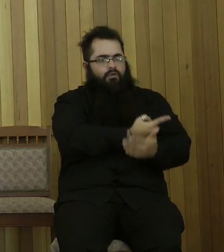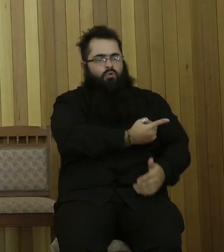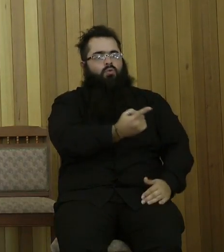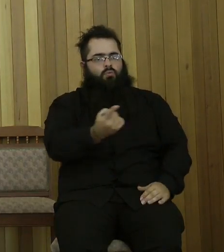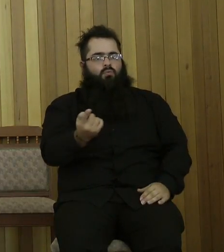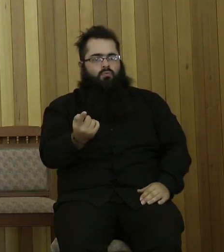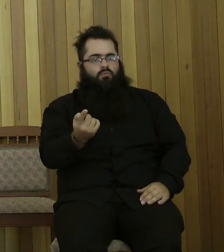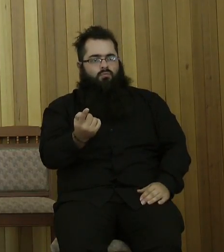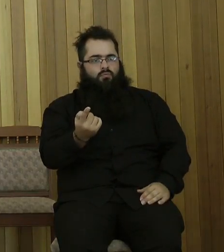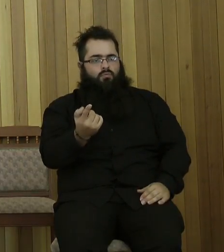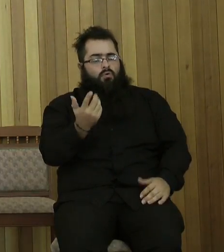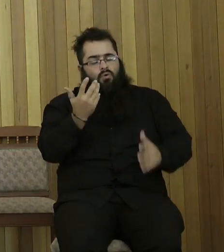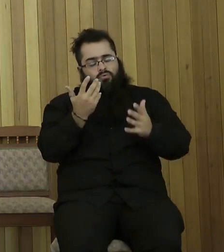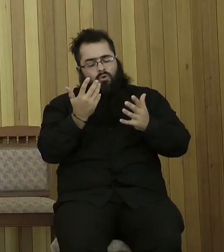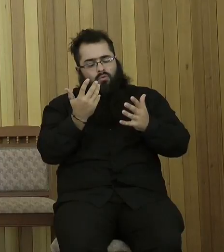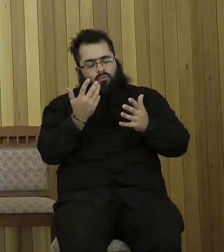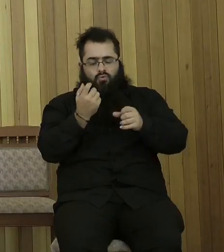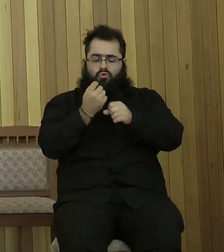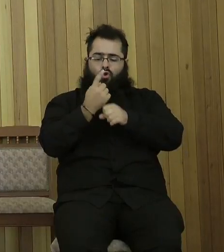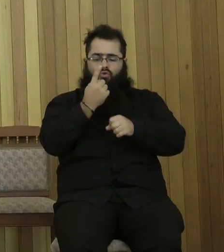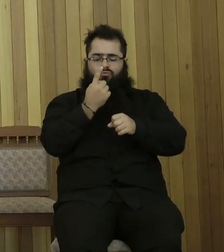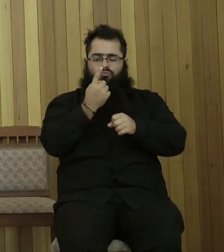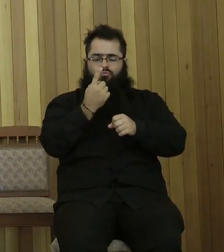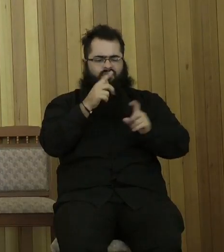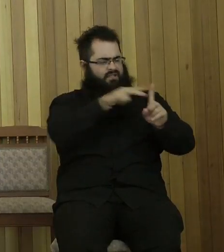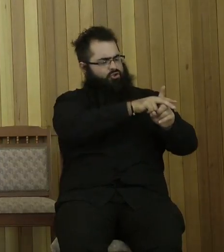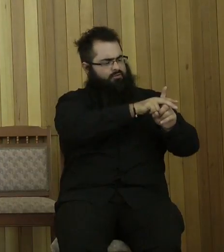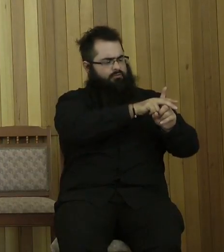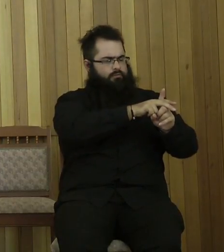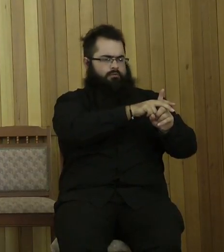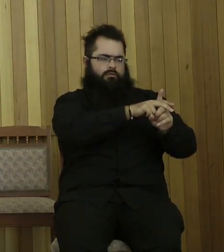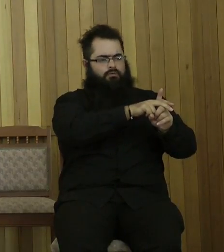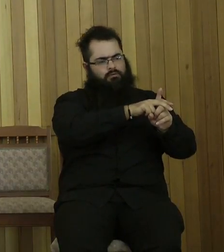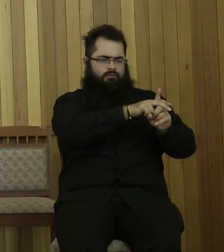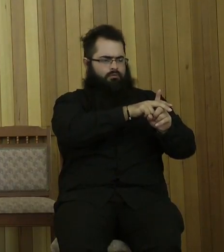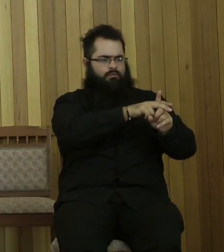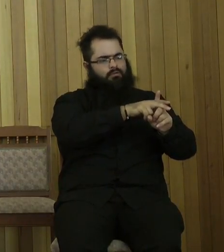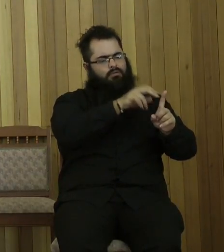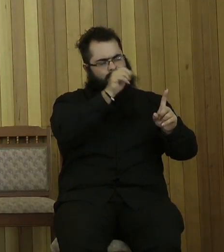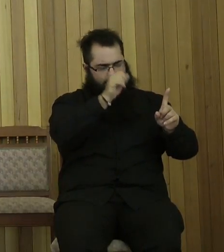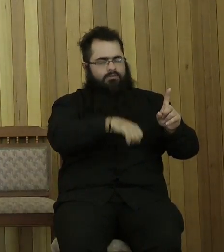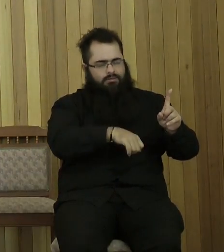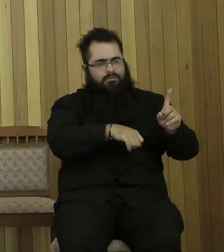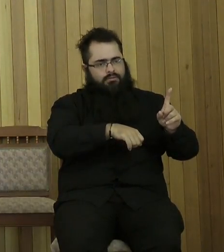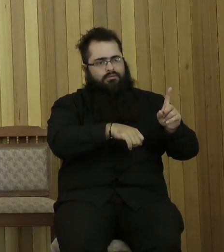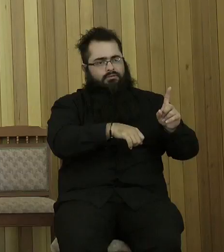So, if God is a God of vengeance, He is a God of vengeance to His enemies